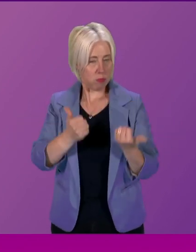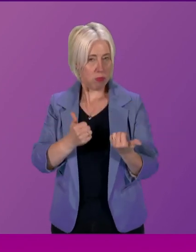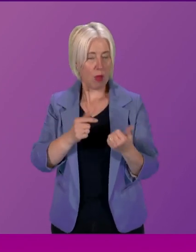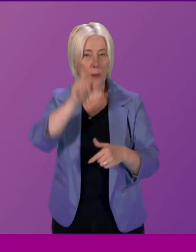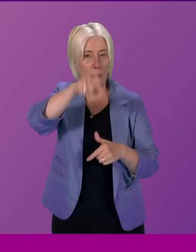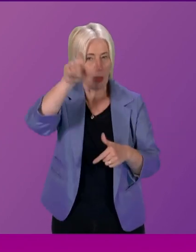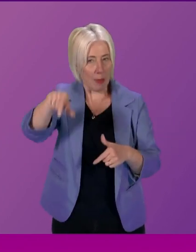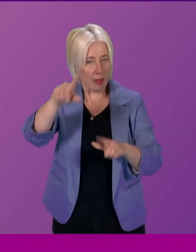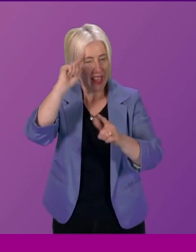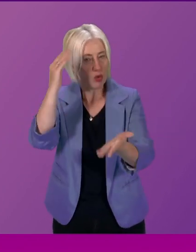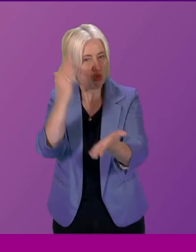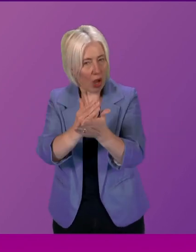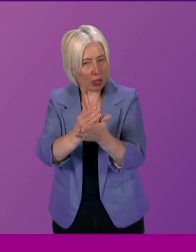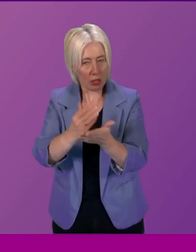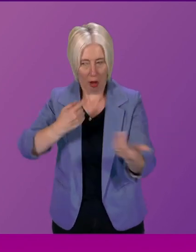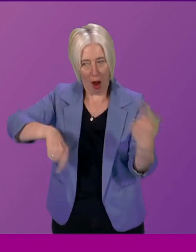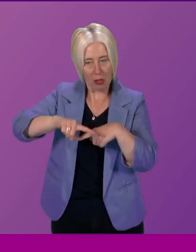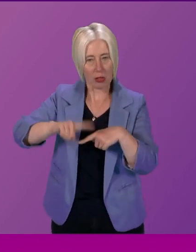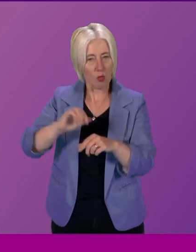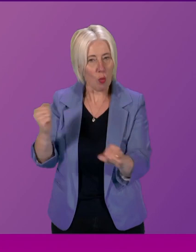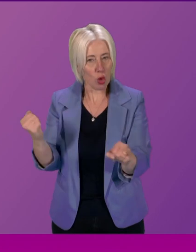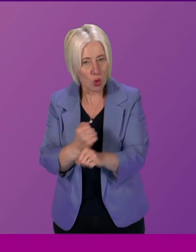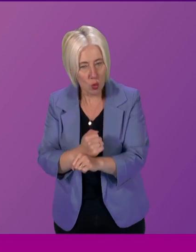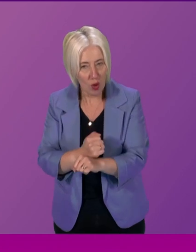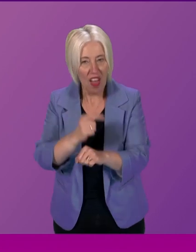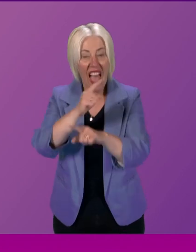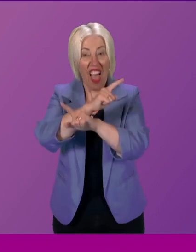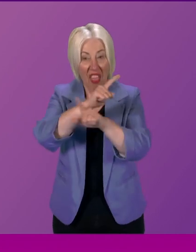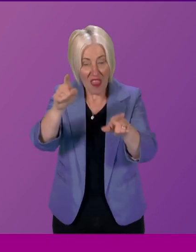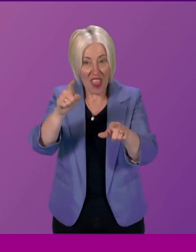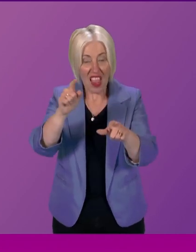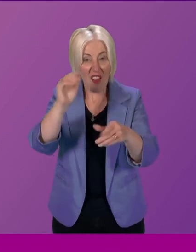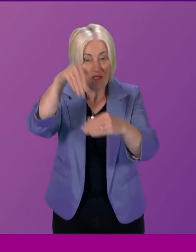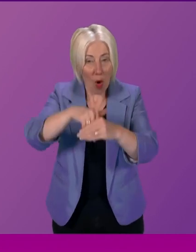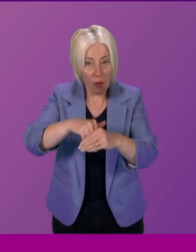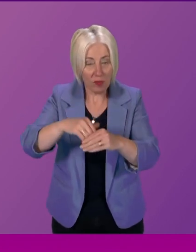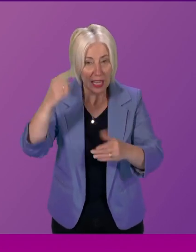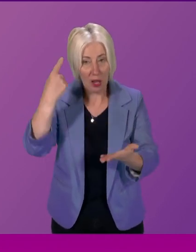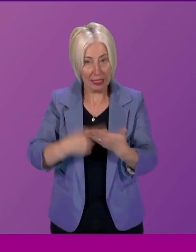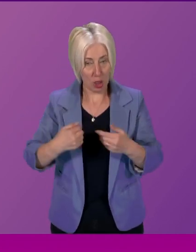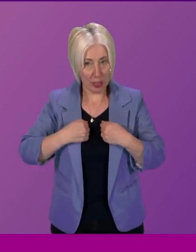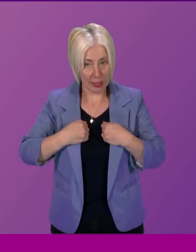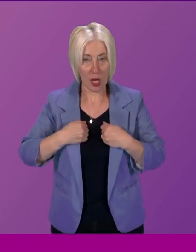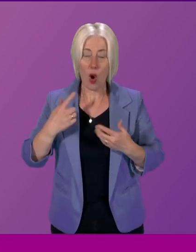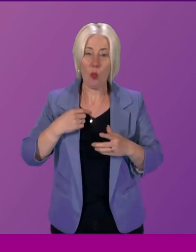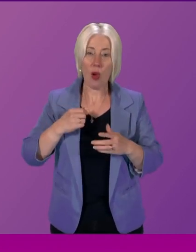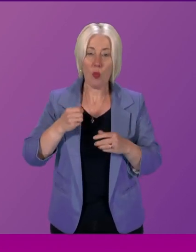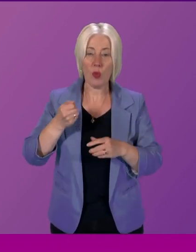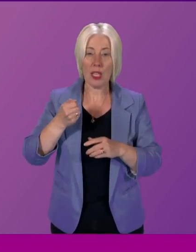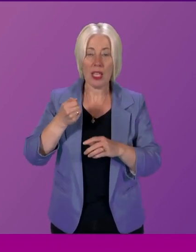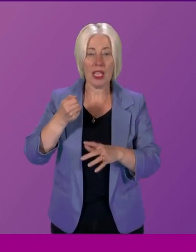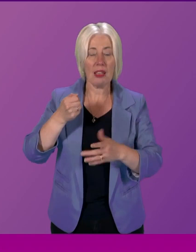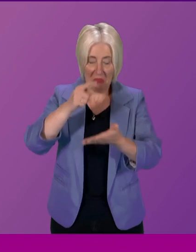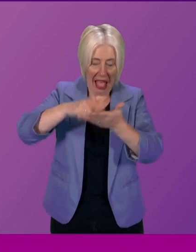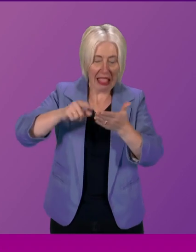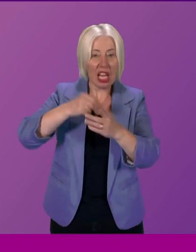feel they have trust in our institution and a stake in the decisions that we take election campaigns and polling days should not be the end of